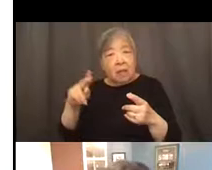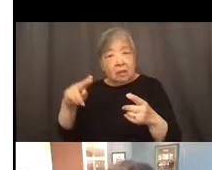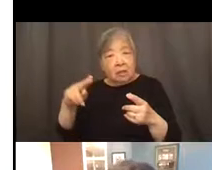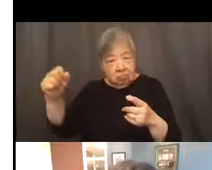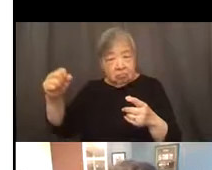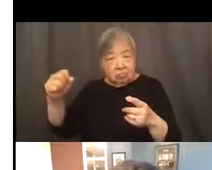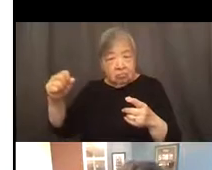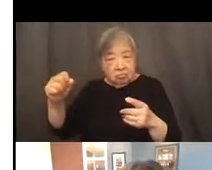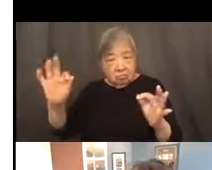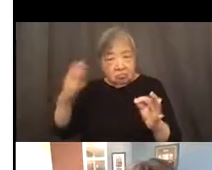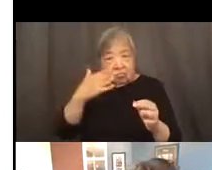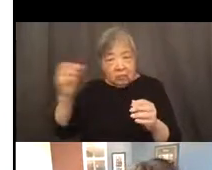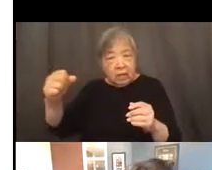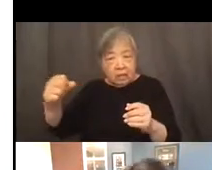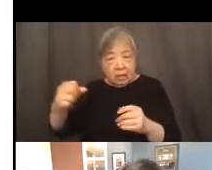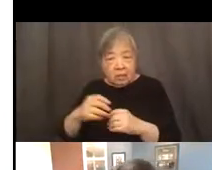Yeah. Good. Yes.